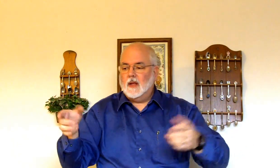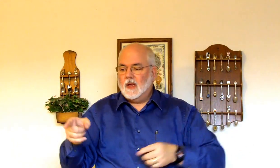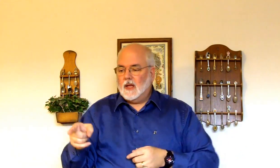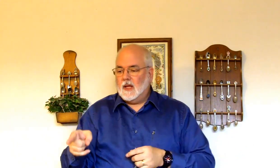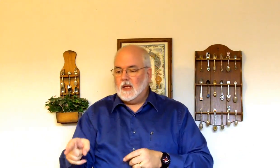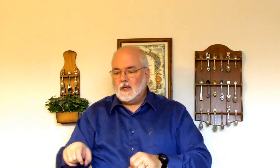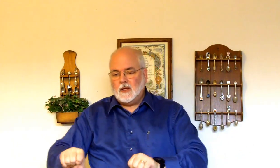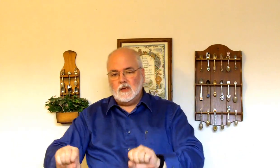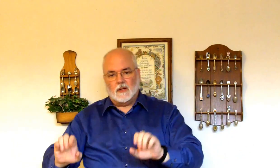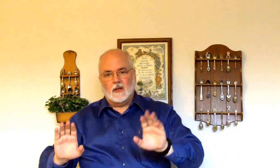He yielded.